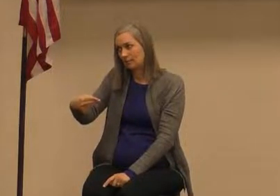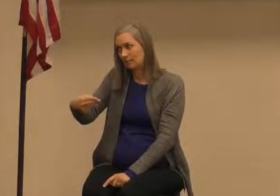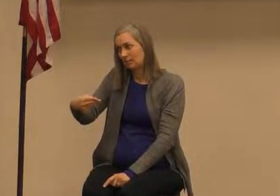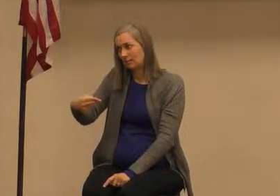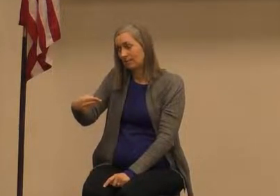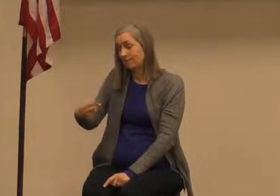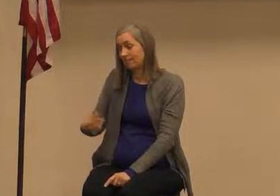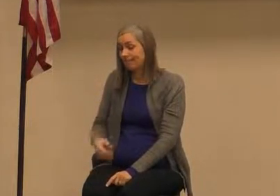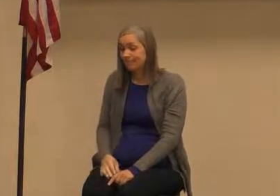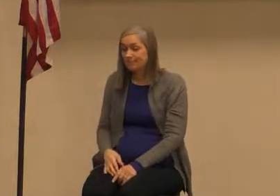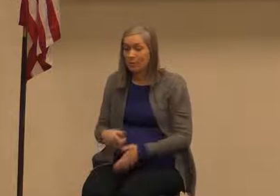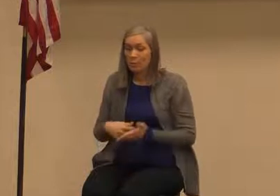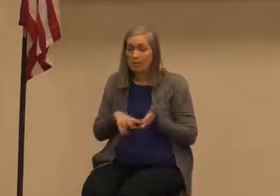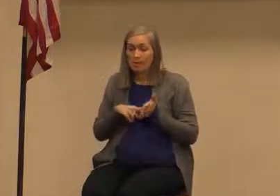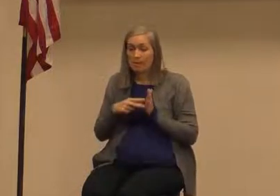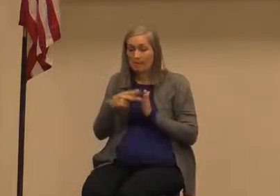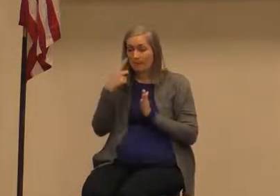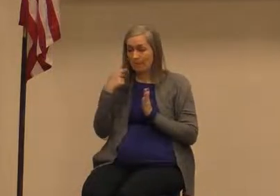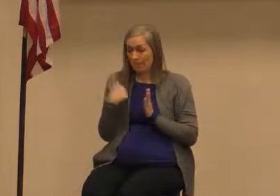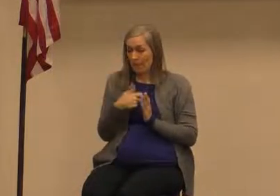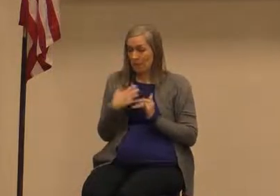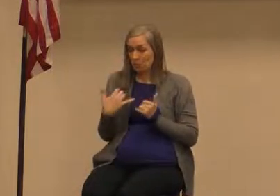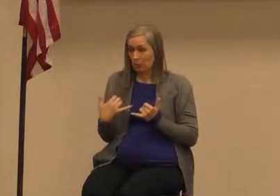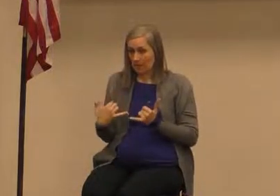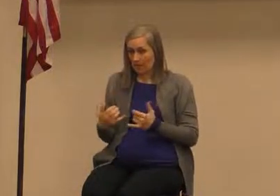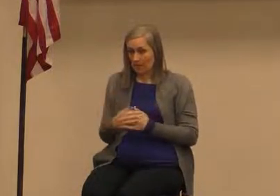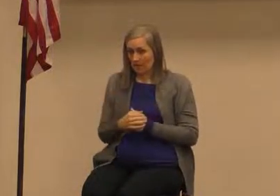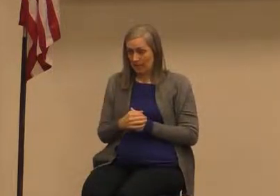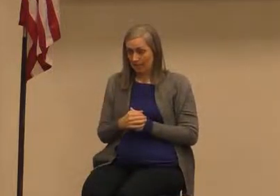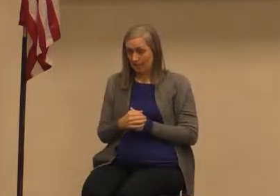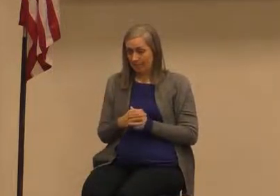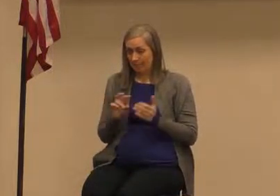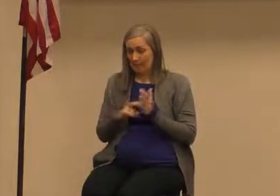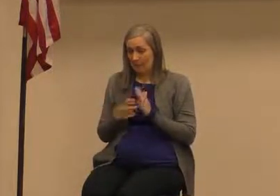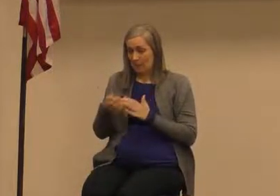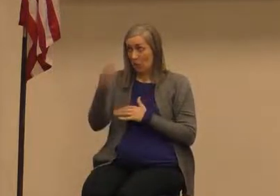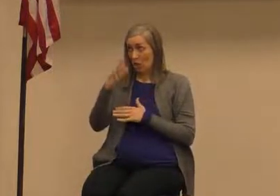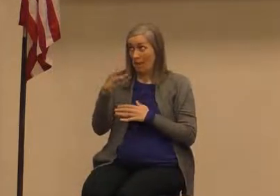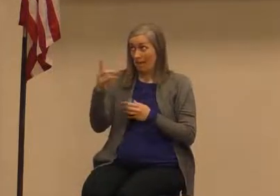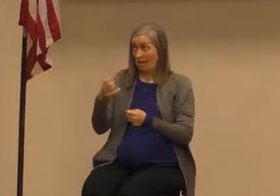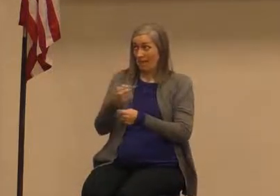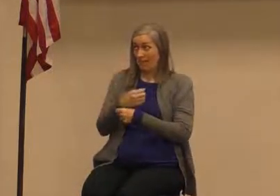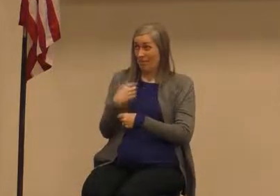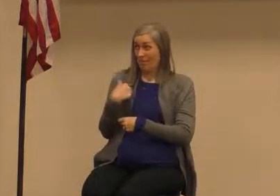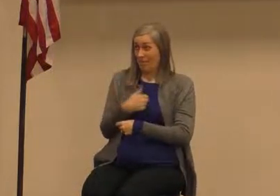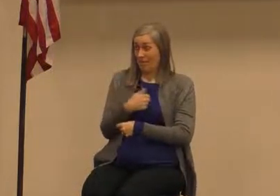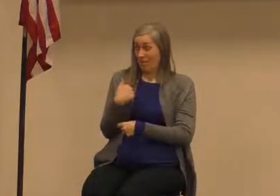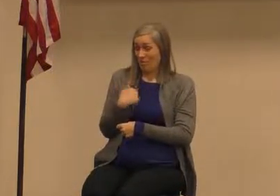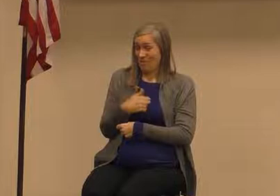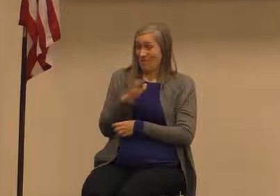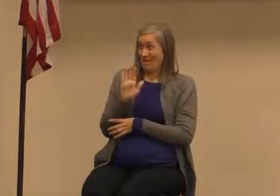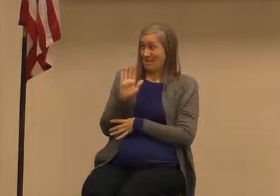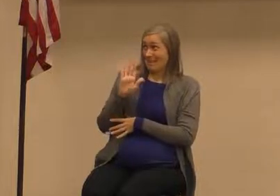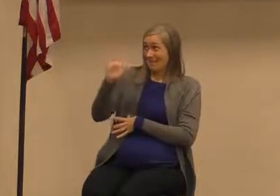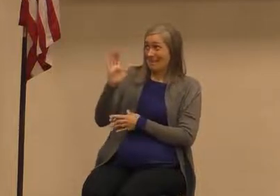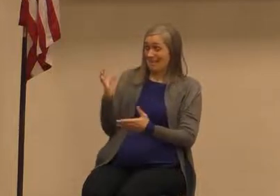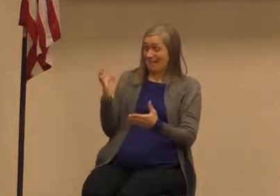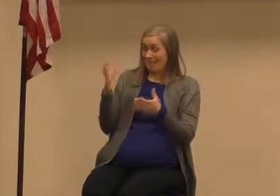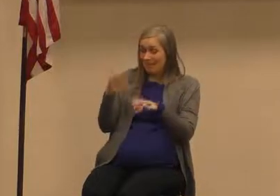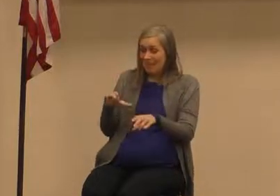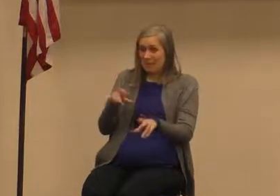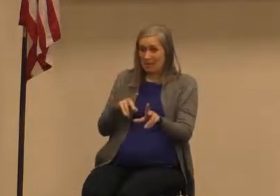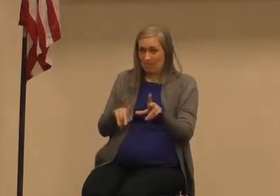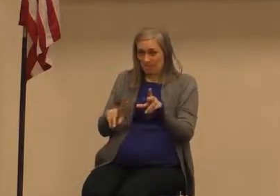today it means that God loves us his covenant people we are his